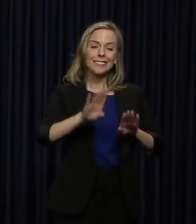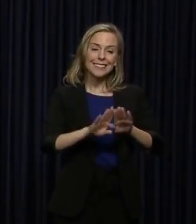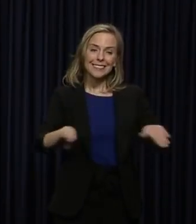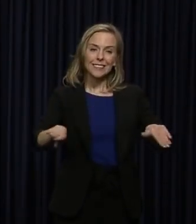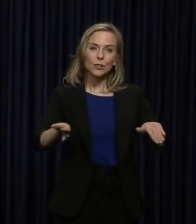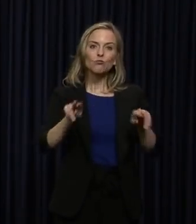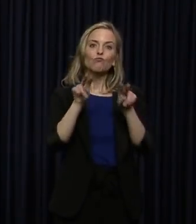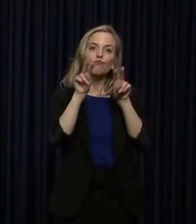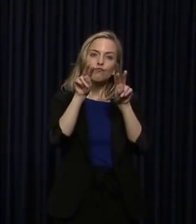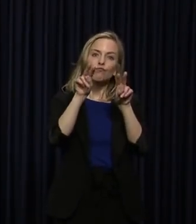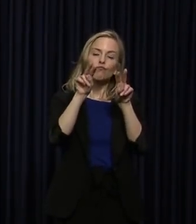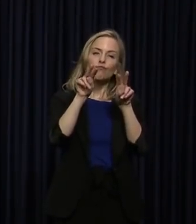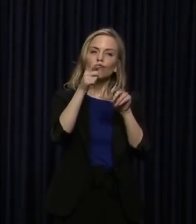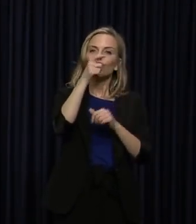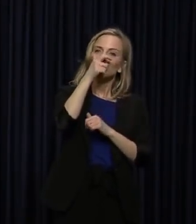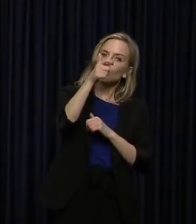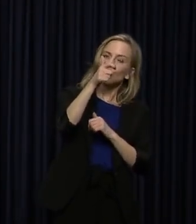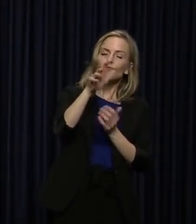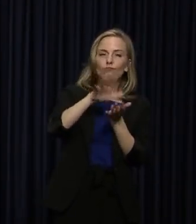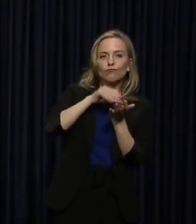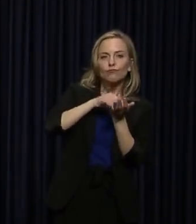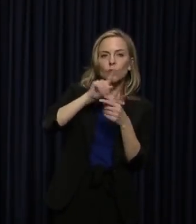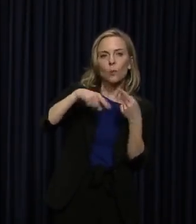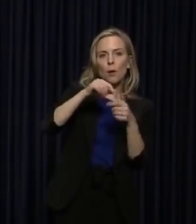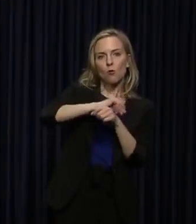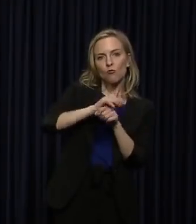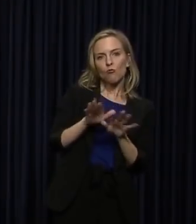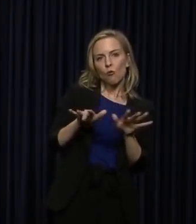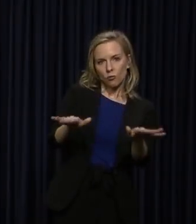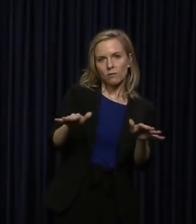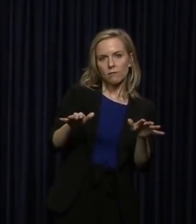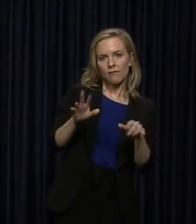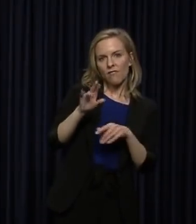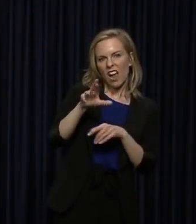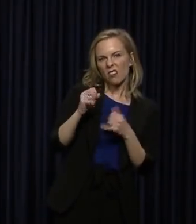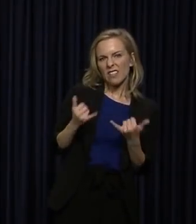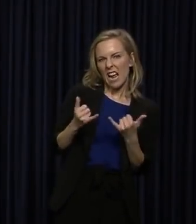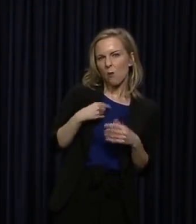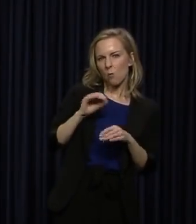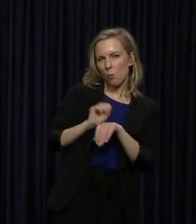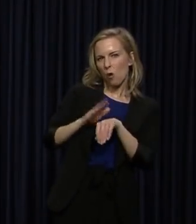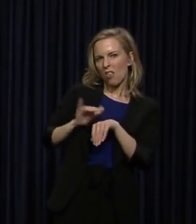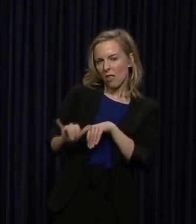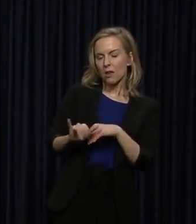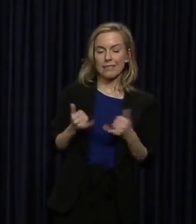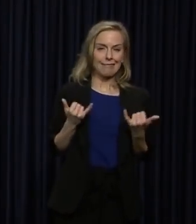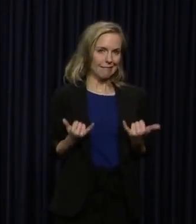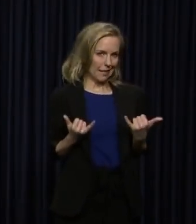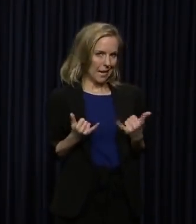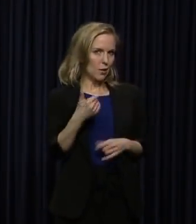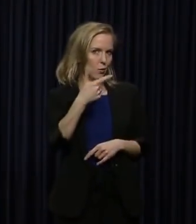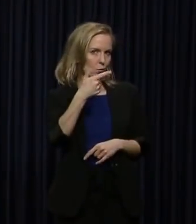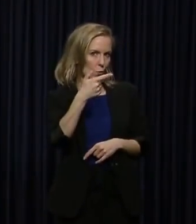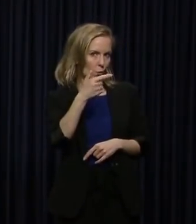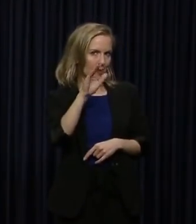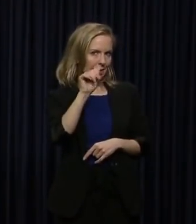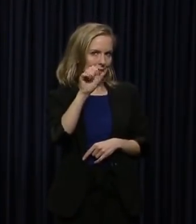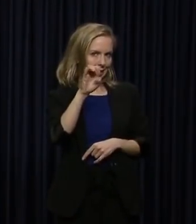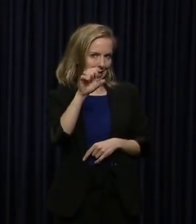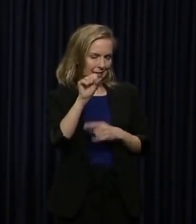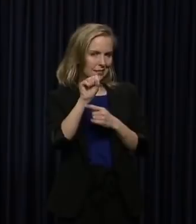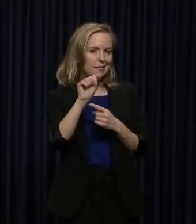about the coronavirus. We're working on that right now. So as of today, 21 cases,